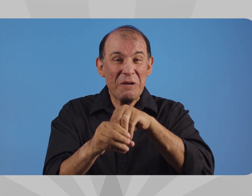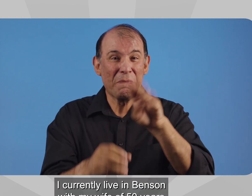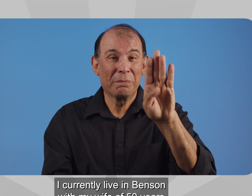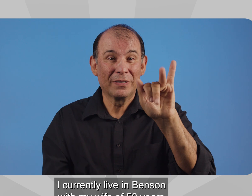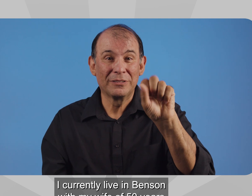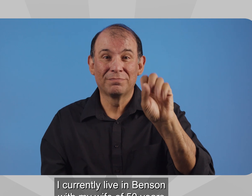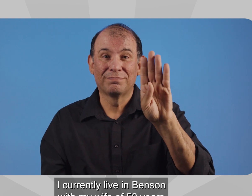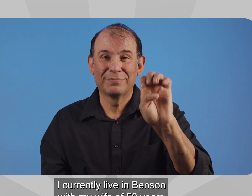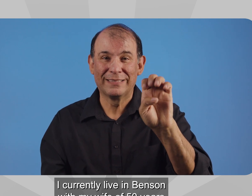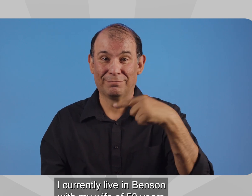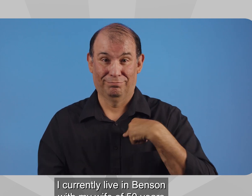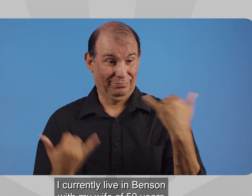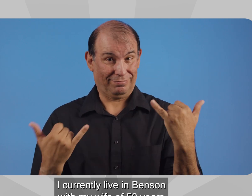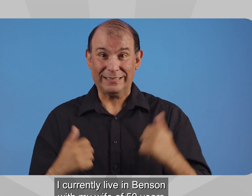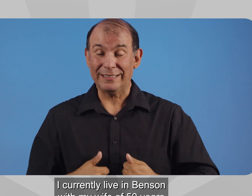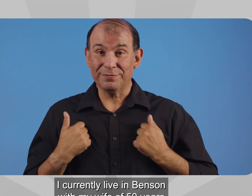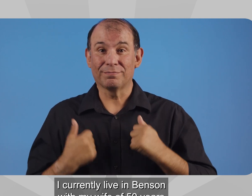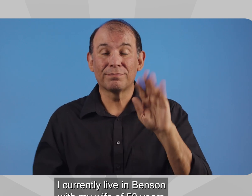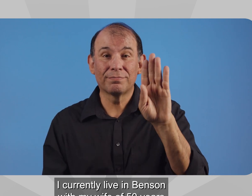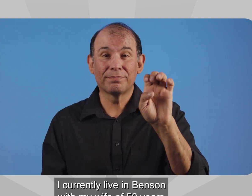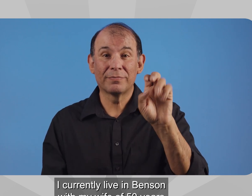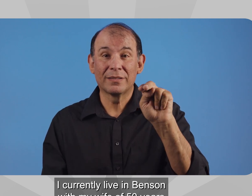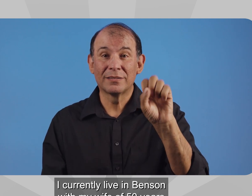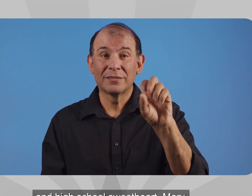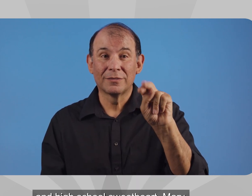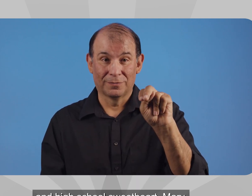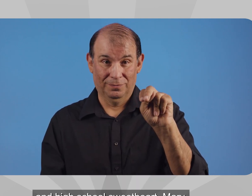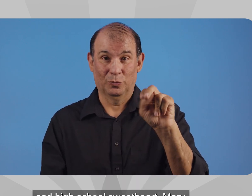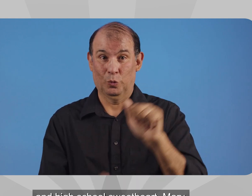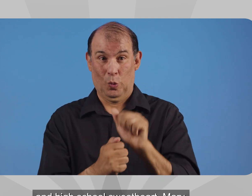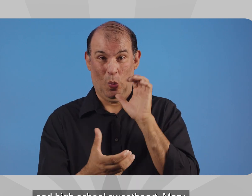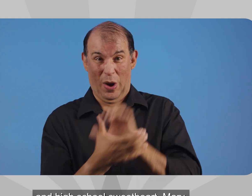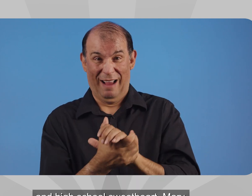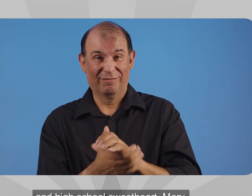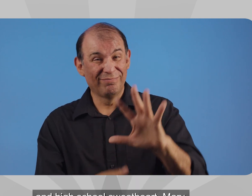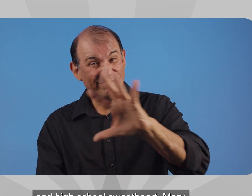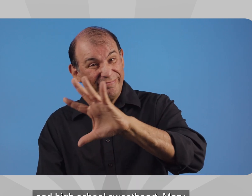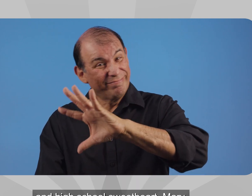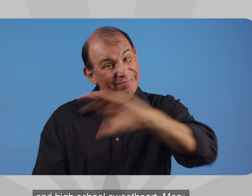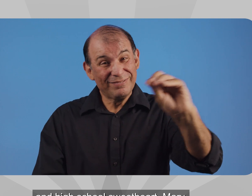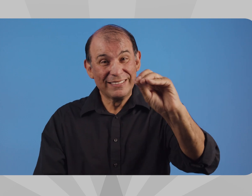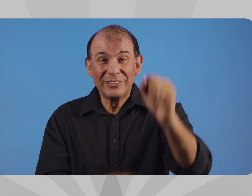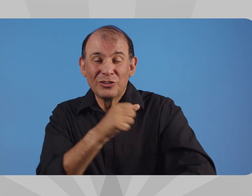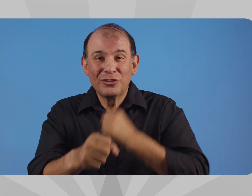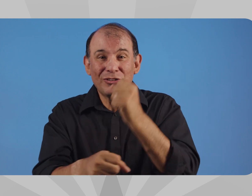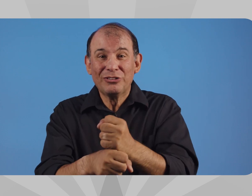I currently live in Benson with my wife of 50 years and high school sweetheart, Mary.